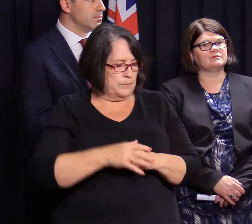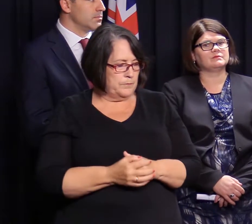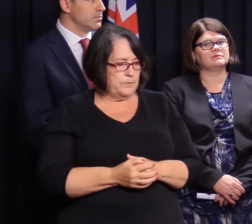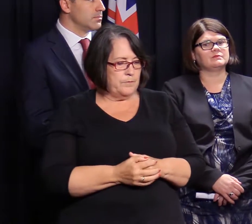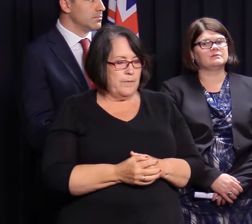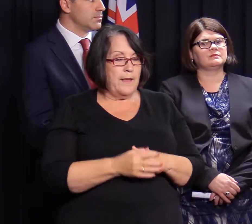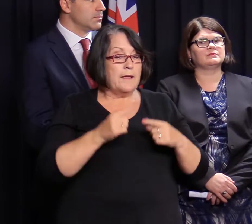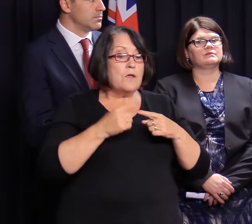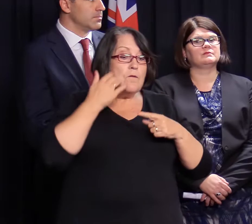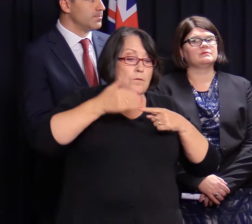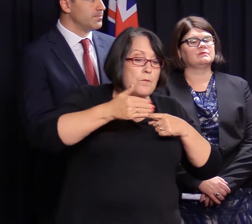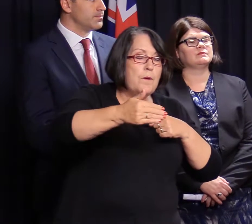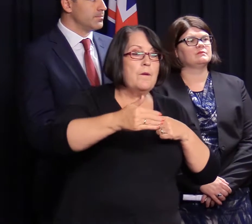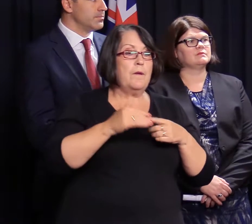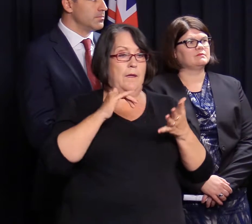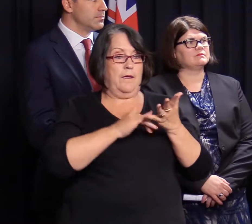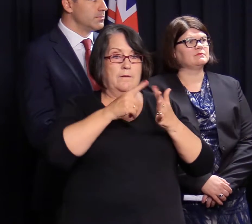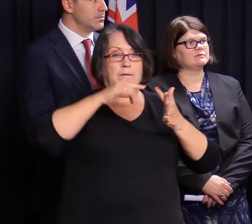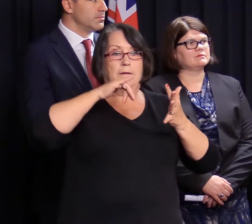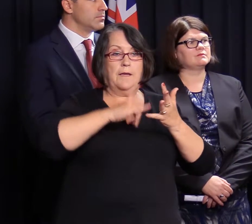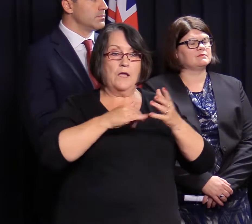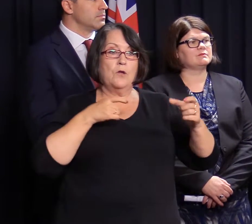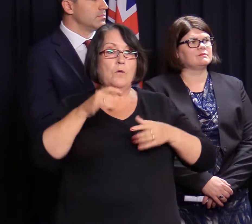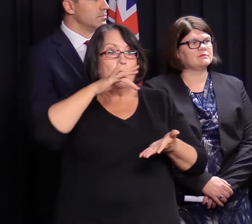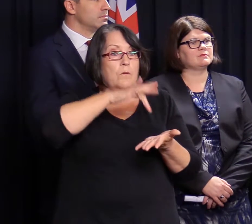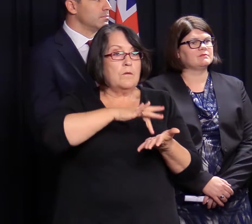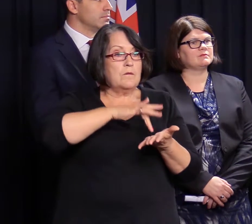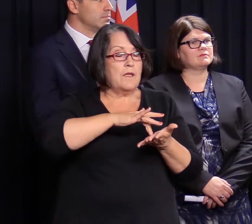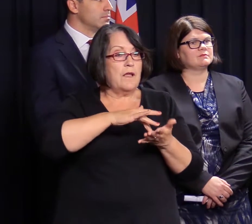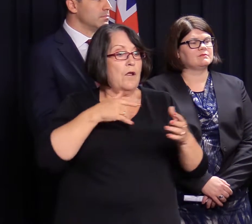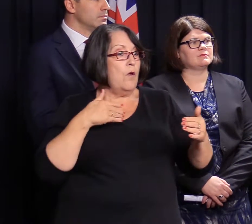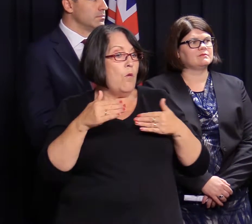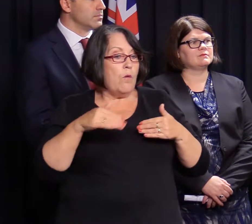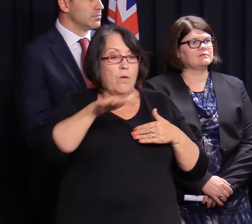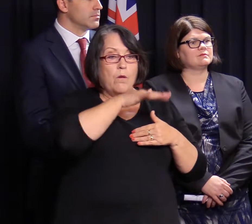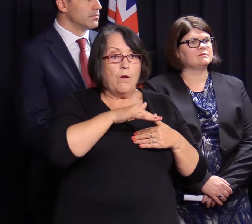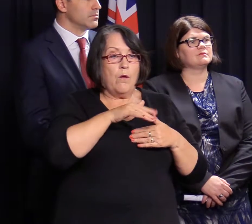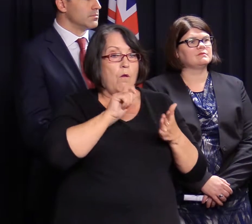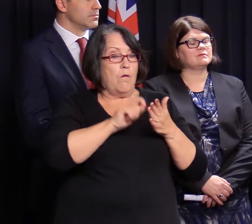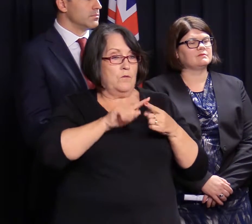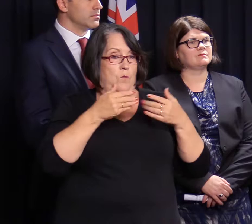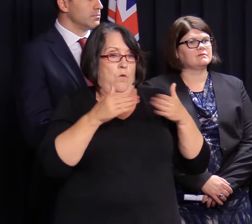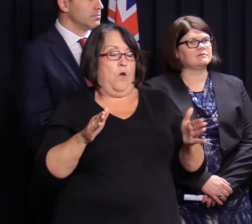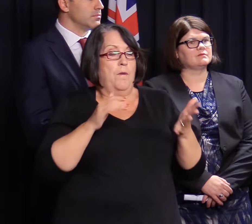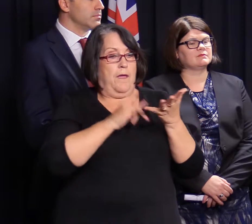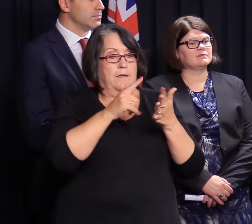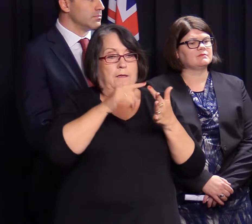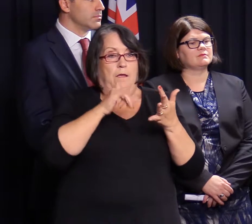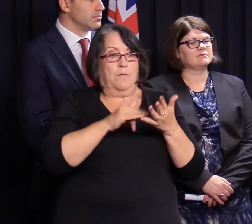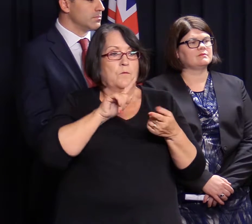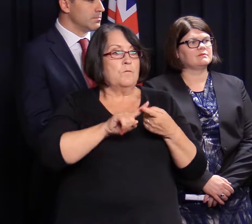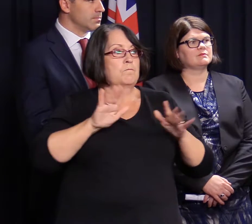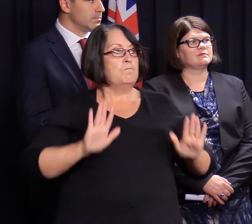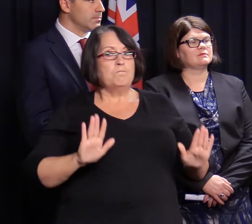Moving forward, the State Emergency Service Control Centre and Regional Coordination Facilities remain open and the State Emergency Centre remains on